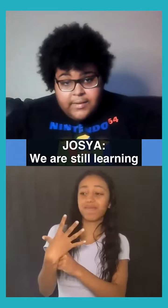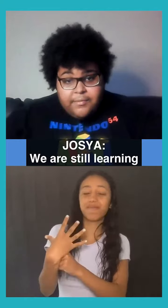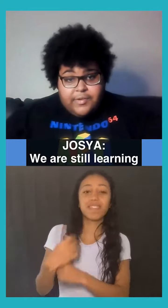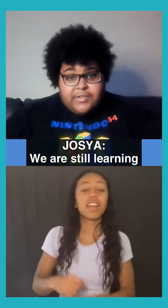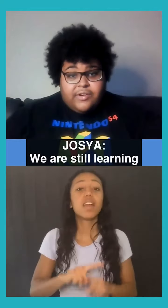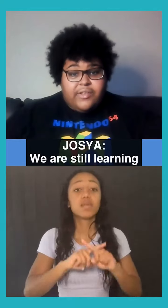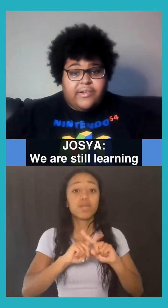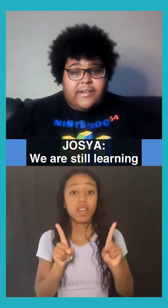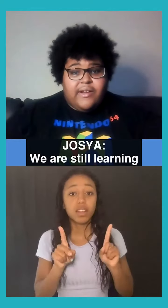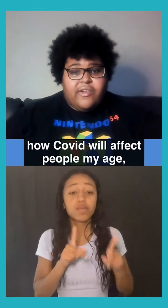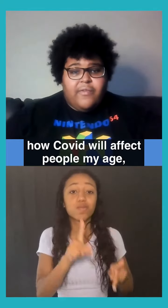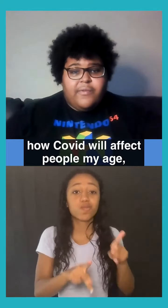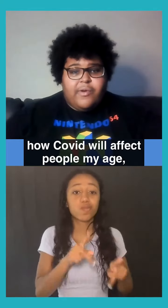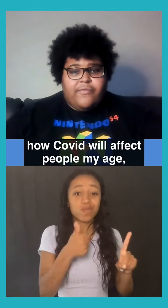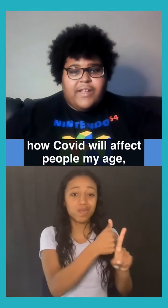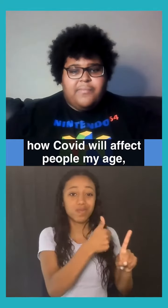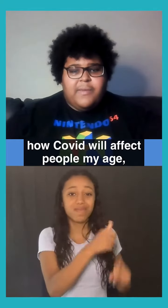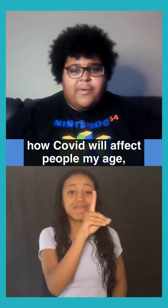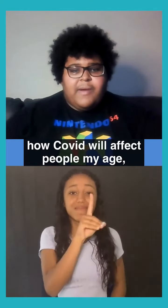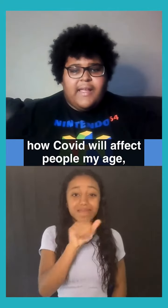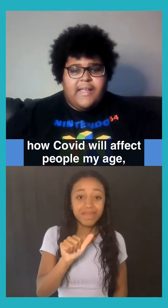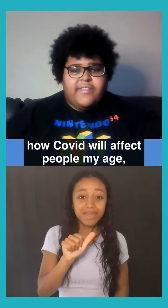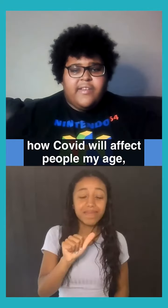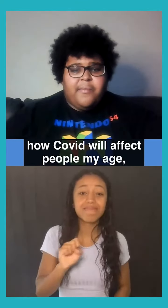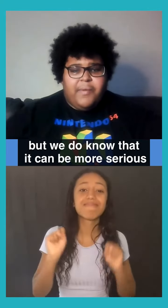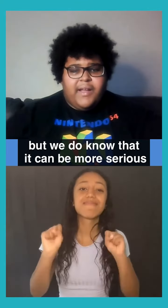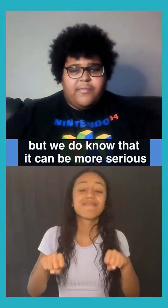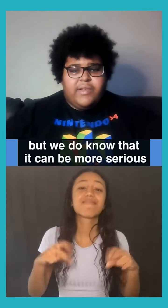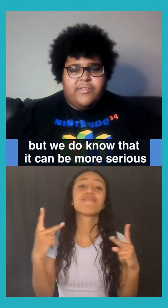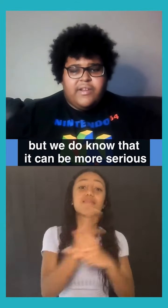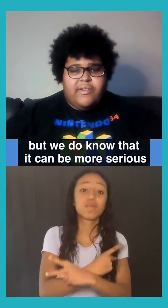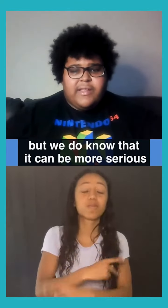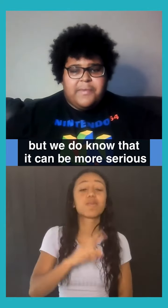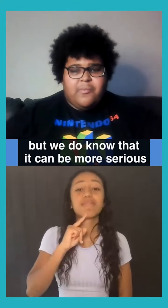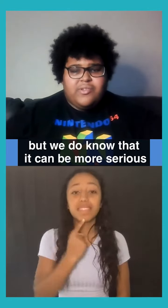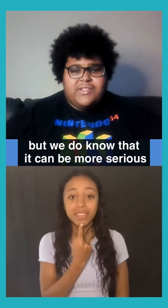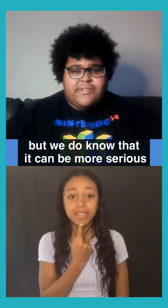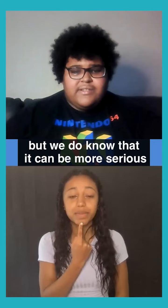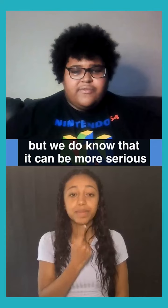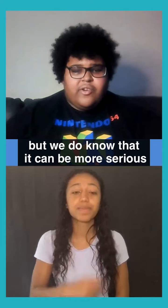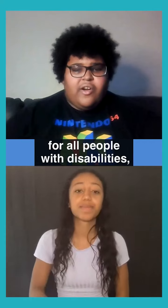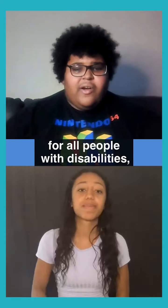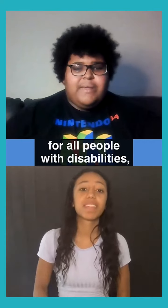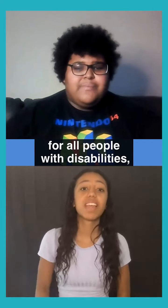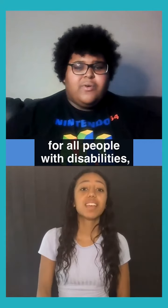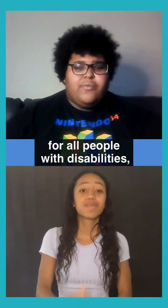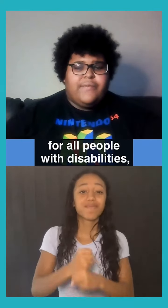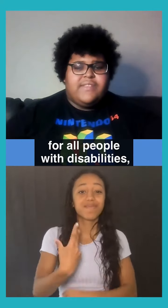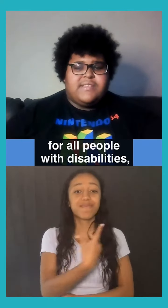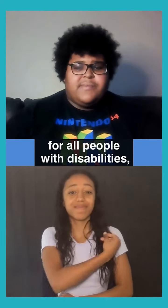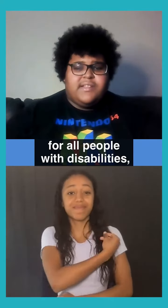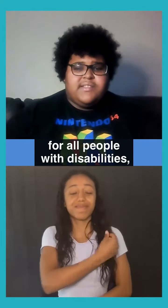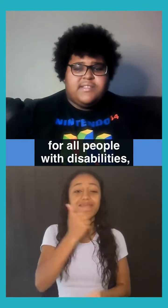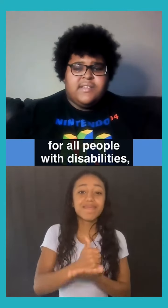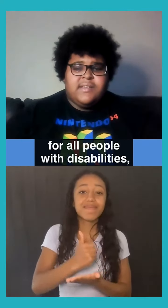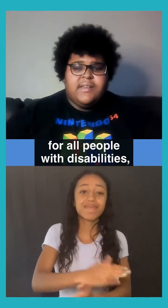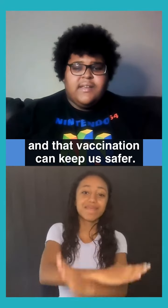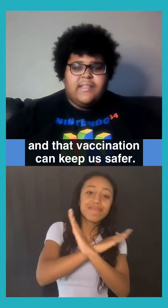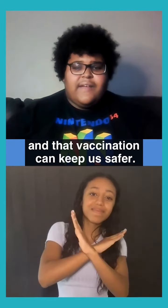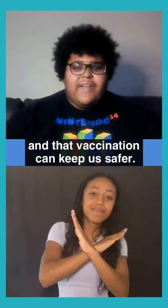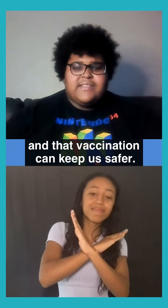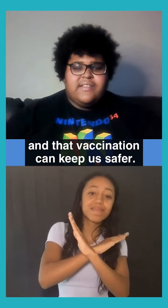Josiah. We've started learning how COVID will affect people my age, but we do know it can be more serious for all people with disabilities.